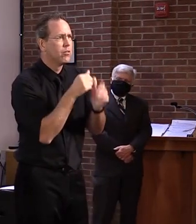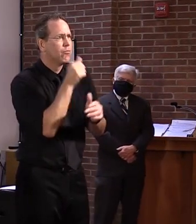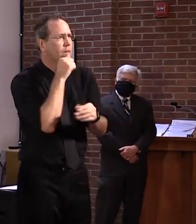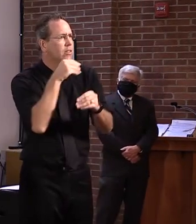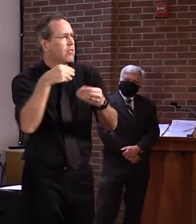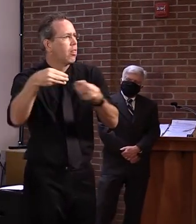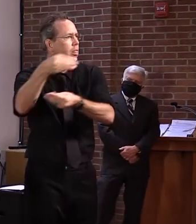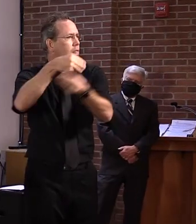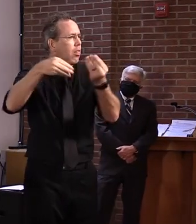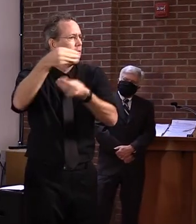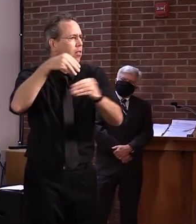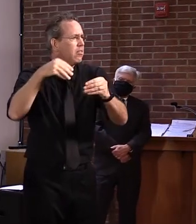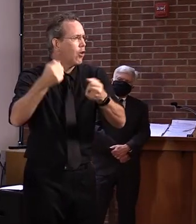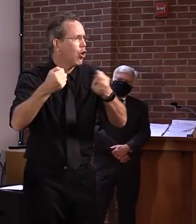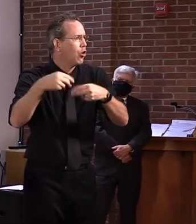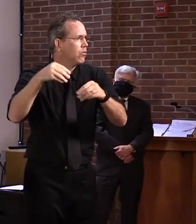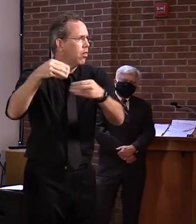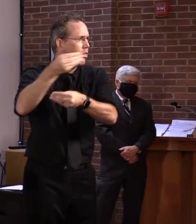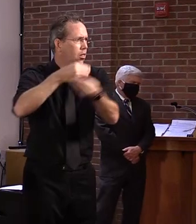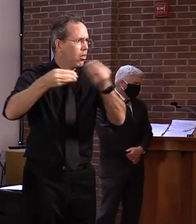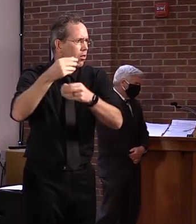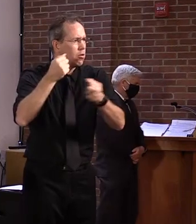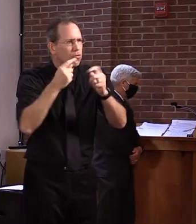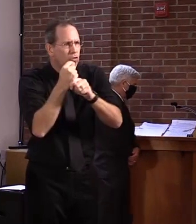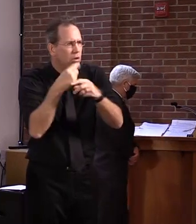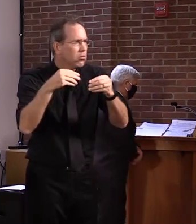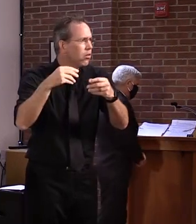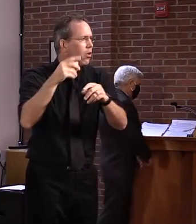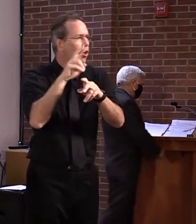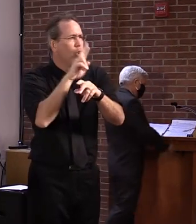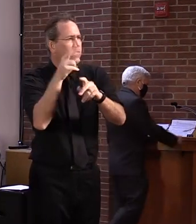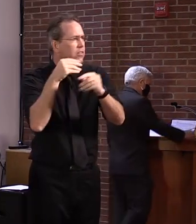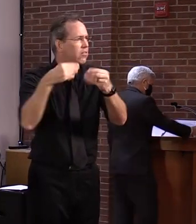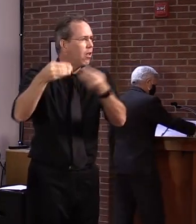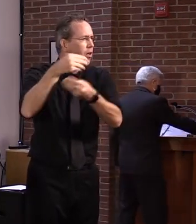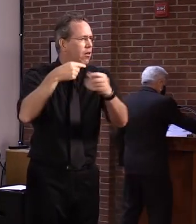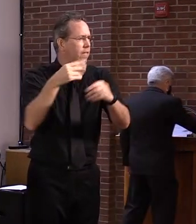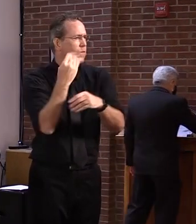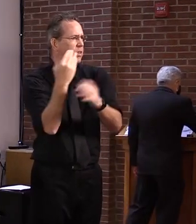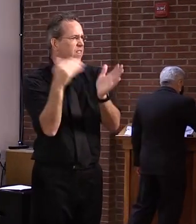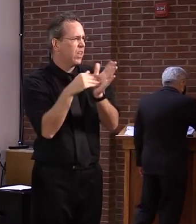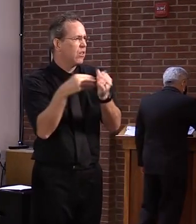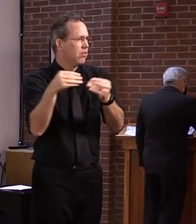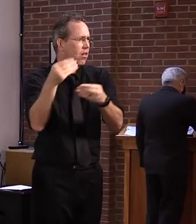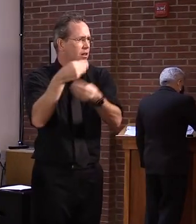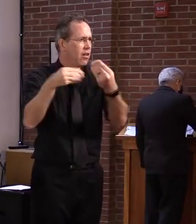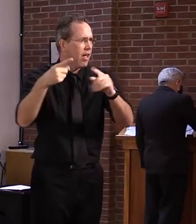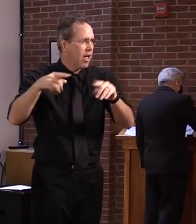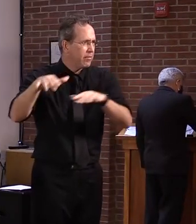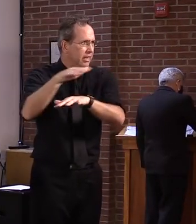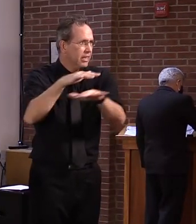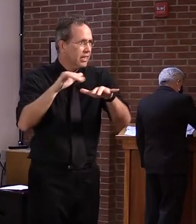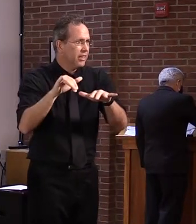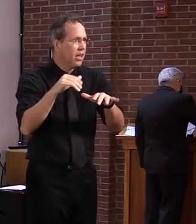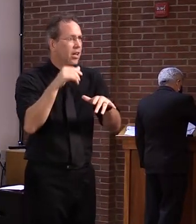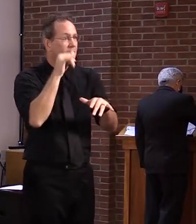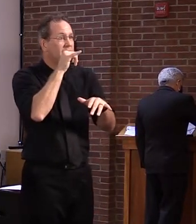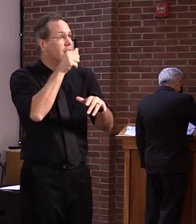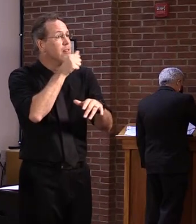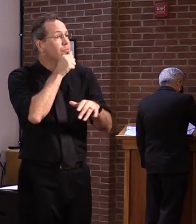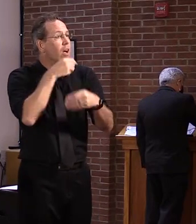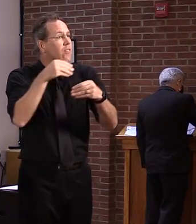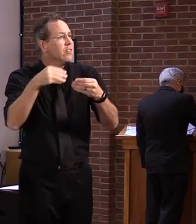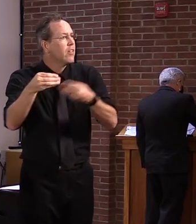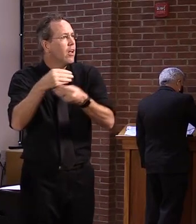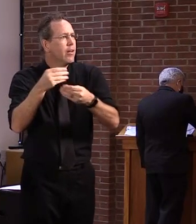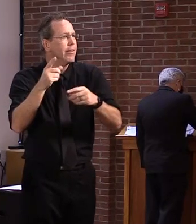transactions cannot be provided online yet. And that is where